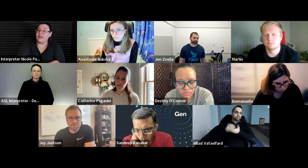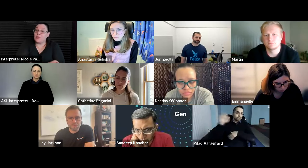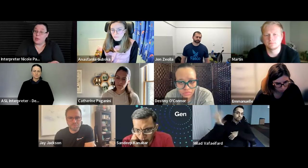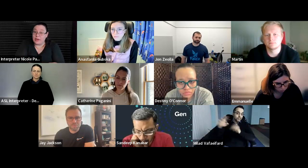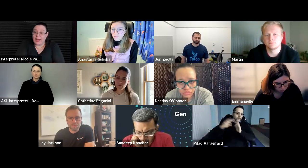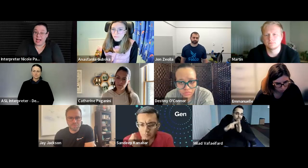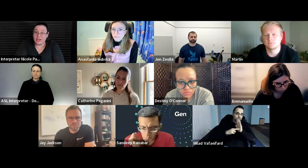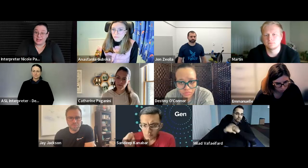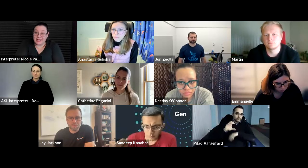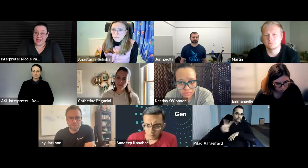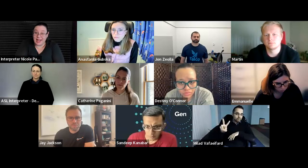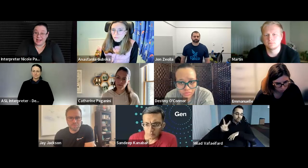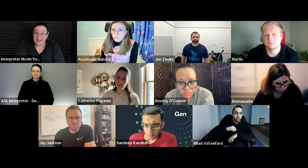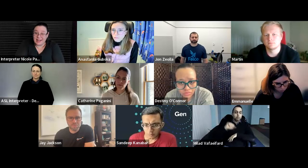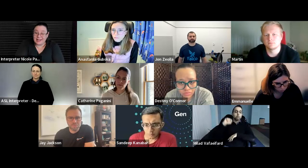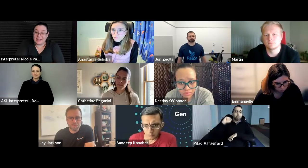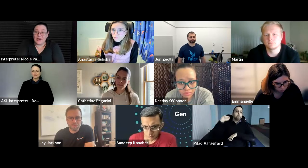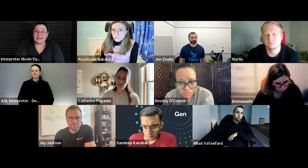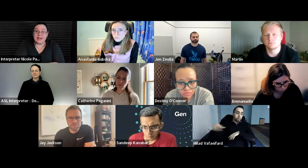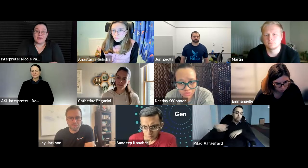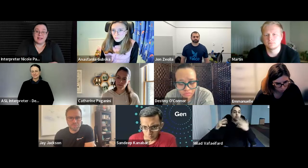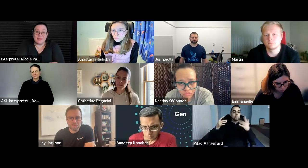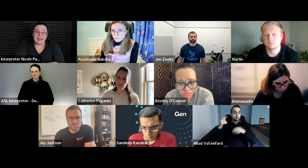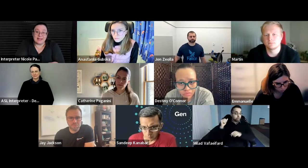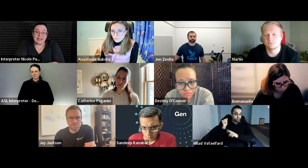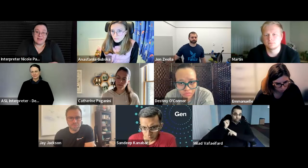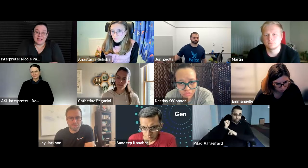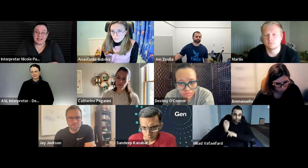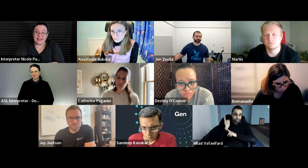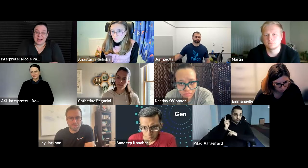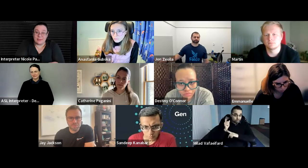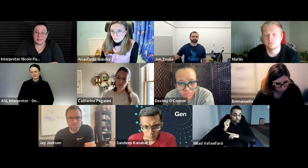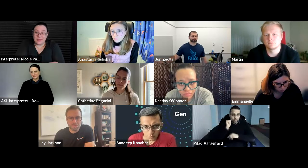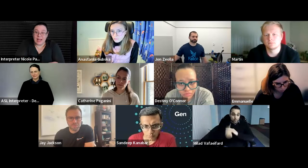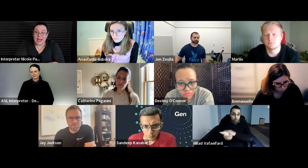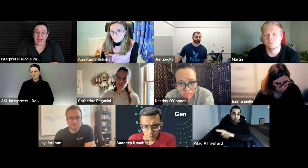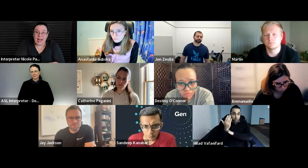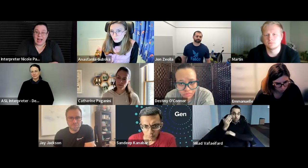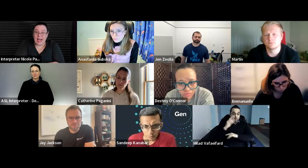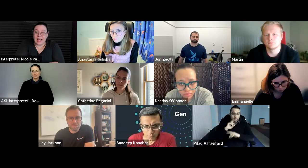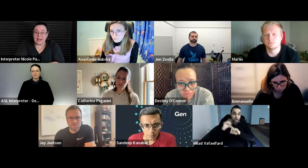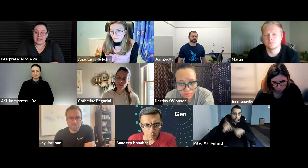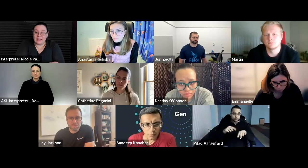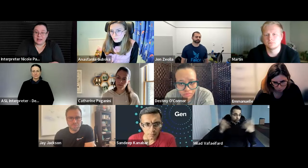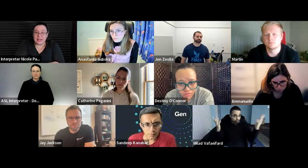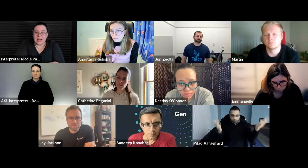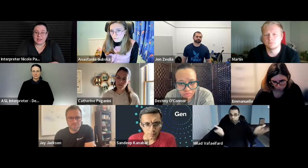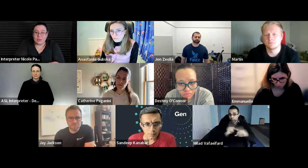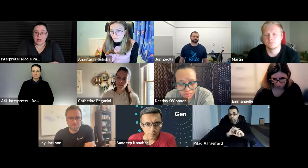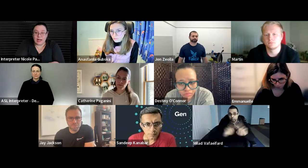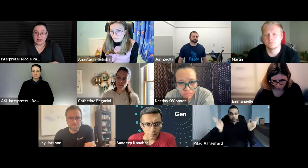and i was curious whether they actually did that so i sent a resume and cv to them and